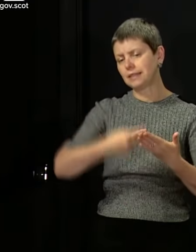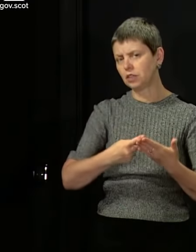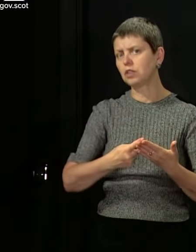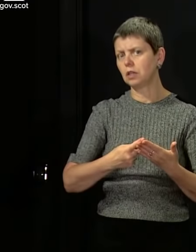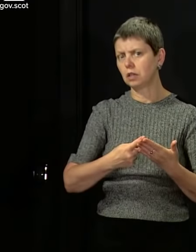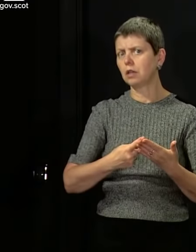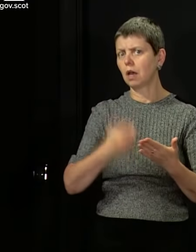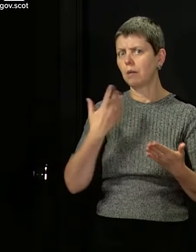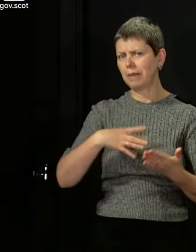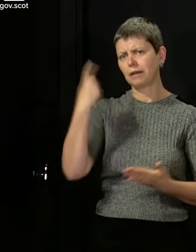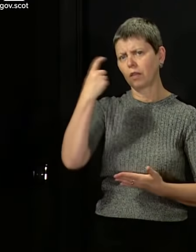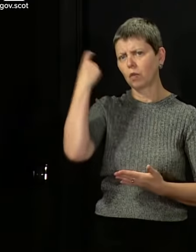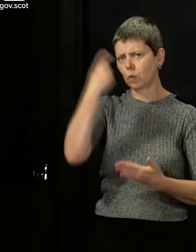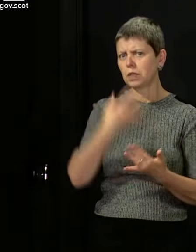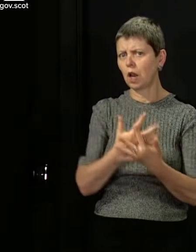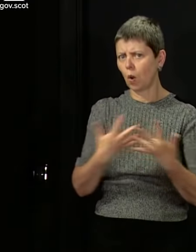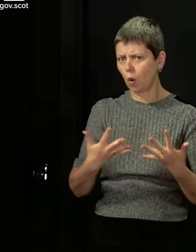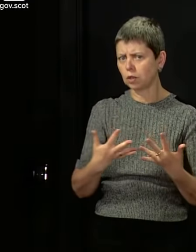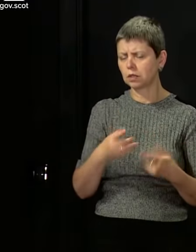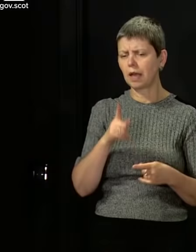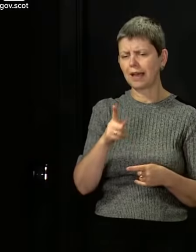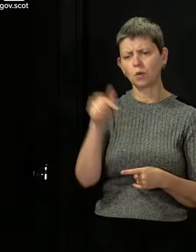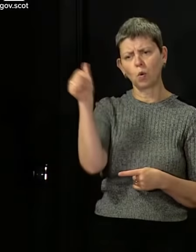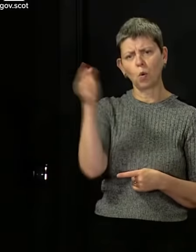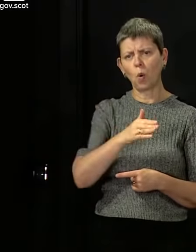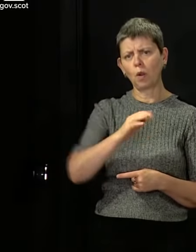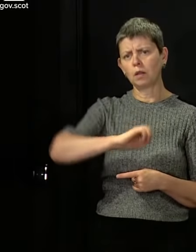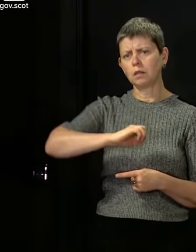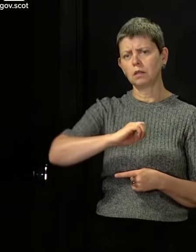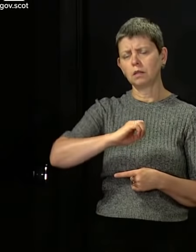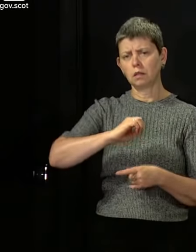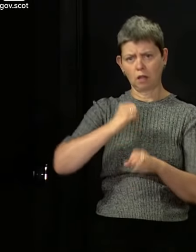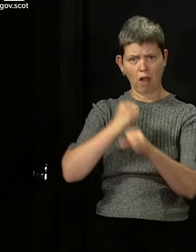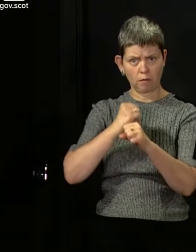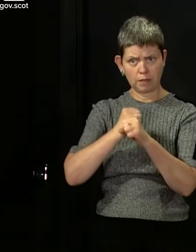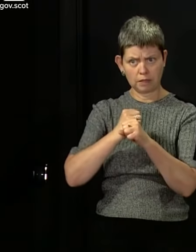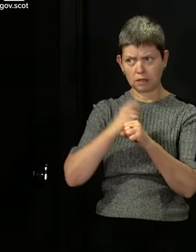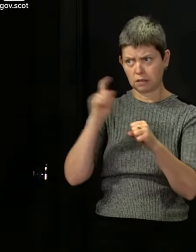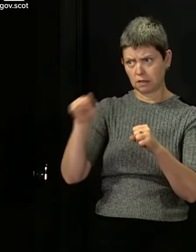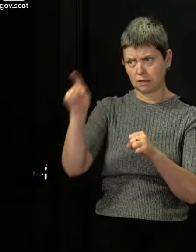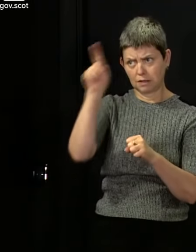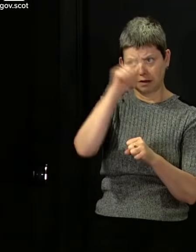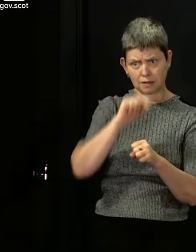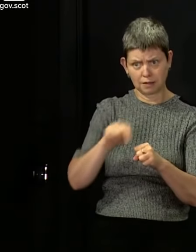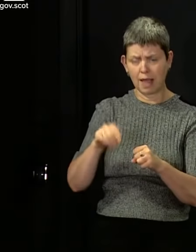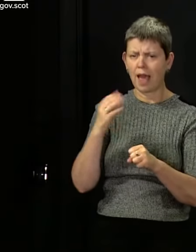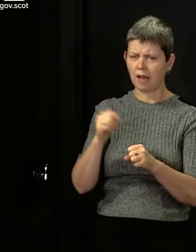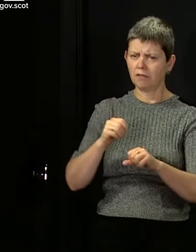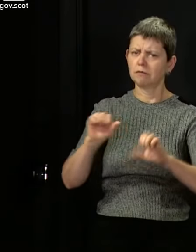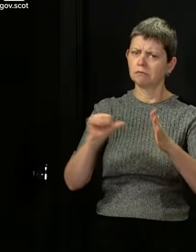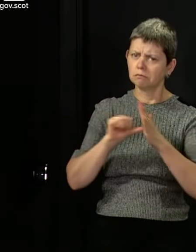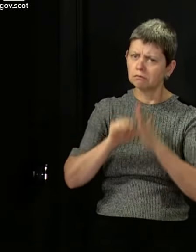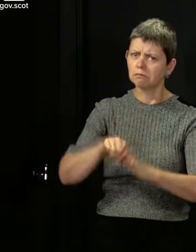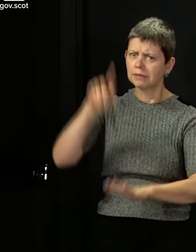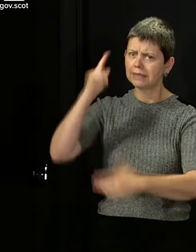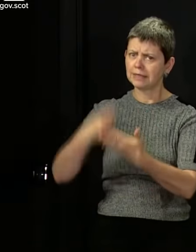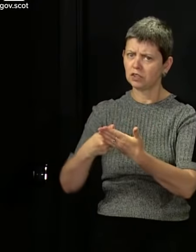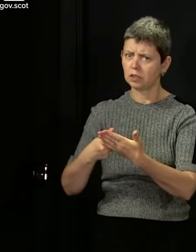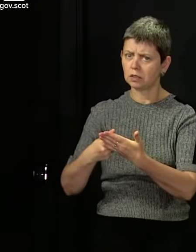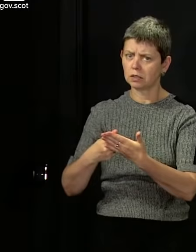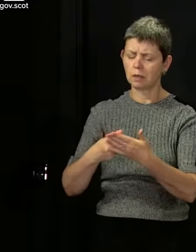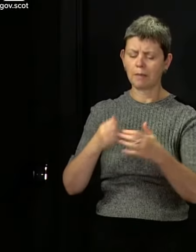say at this podium, all governments are taking difficult decisions just now. So I'm just going to speak for our own. We decided